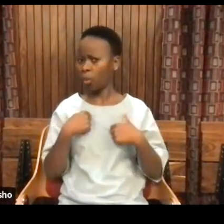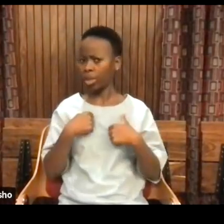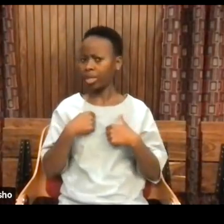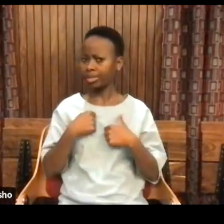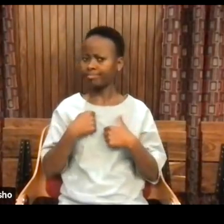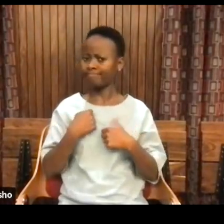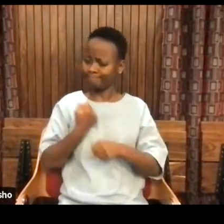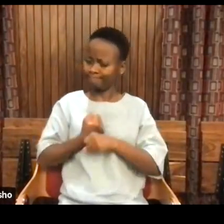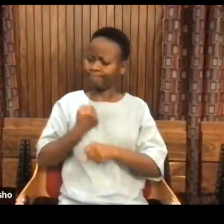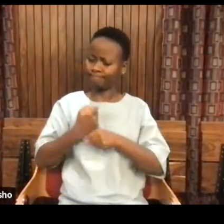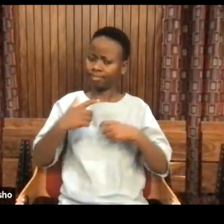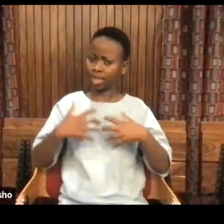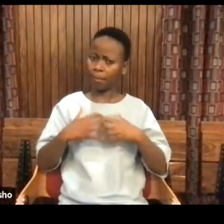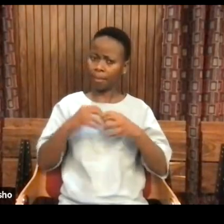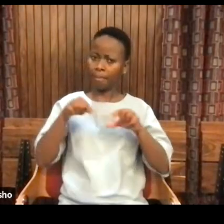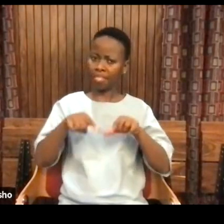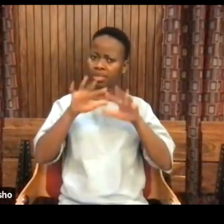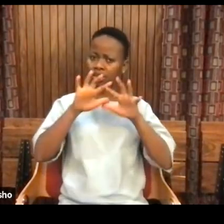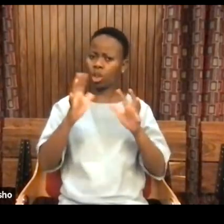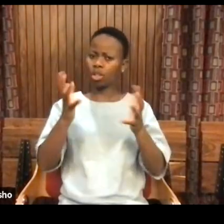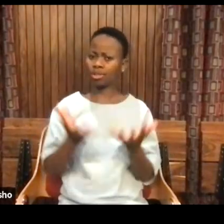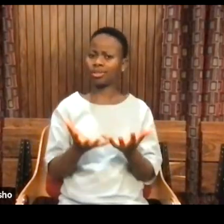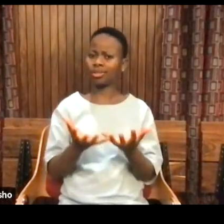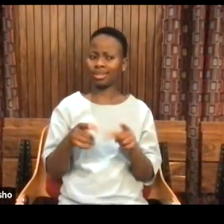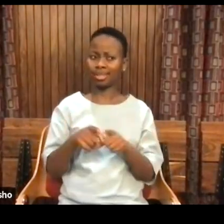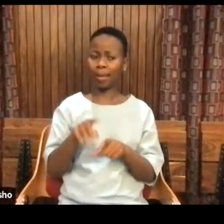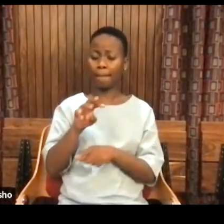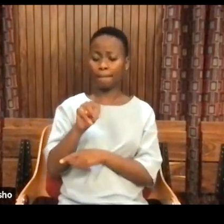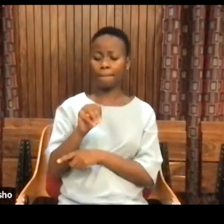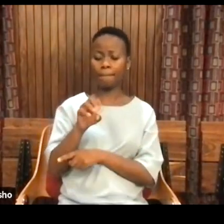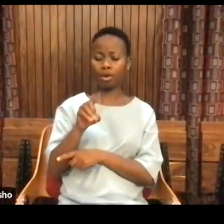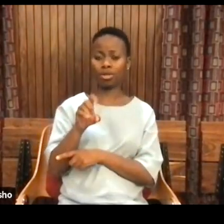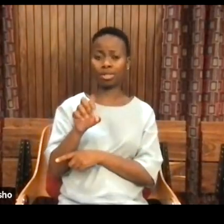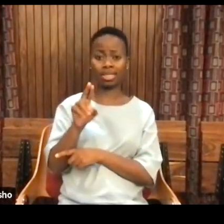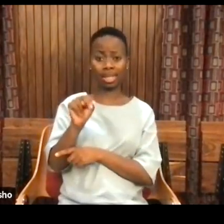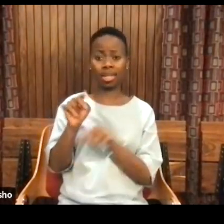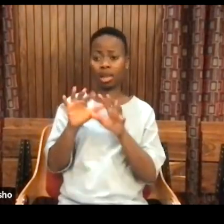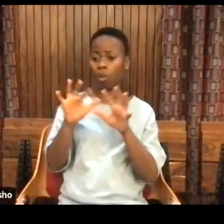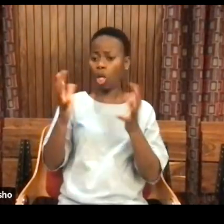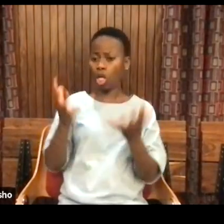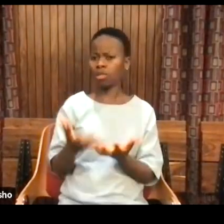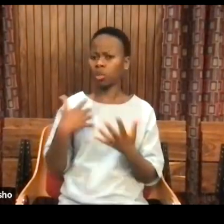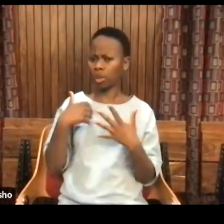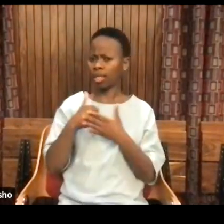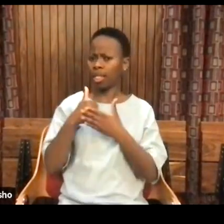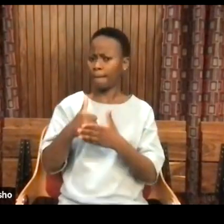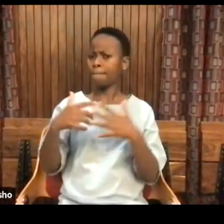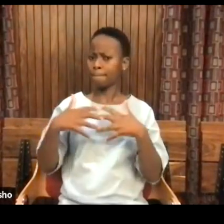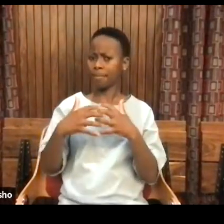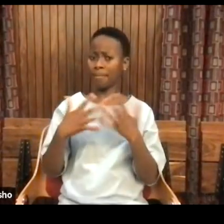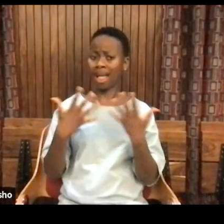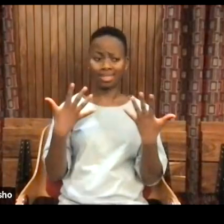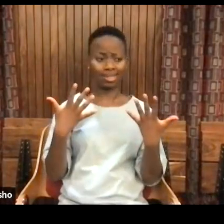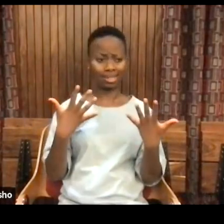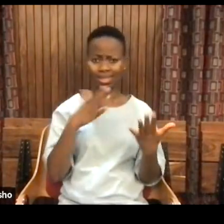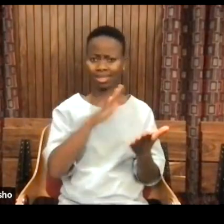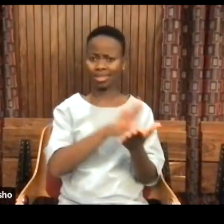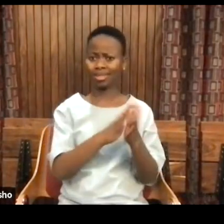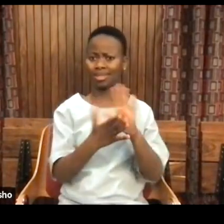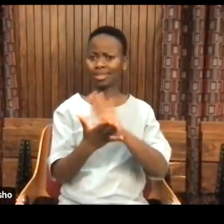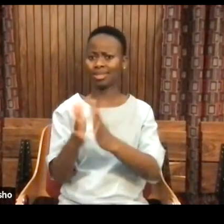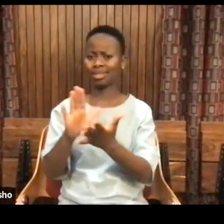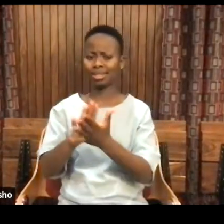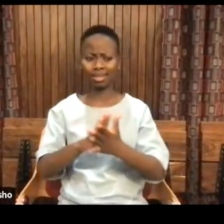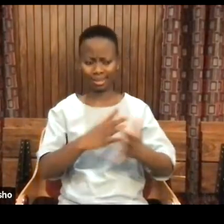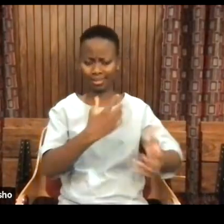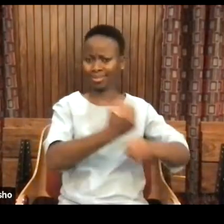We've made the so-called modern world as black people. We've made it with our hands. We've made